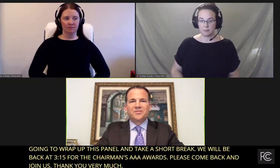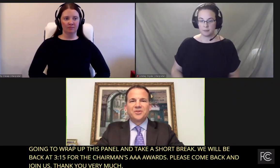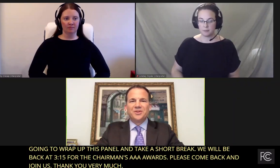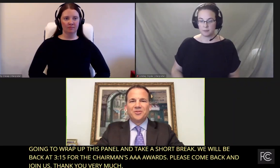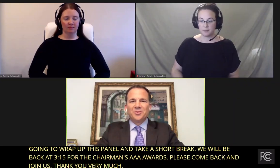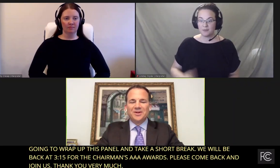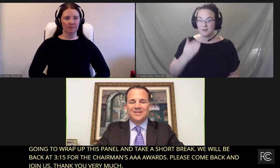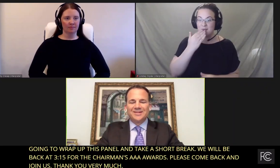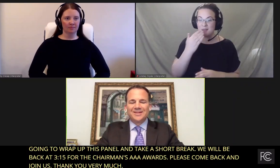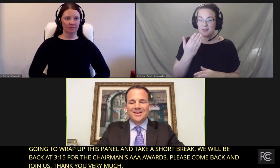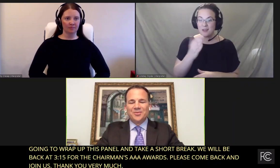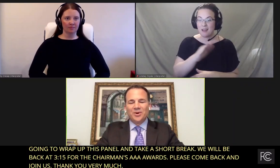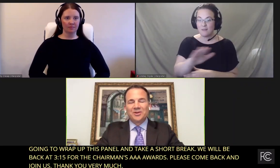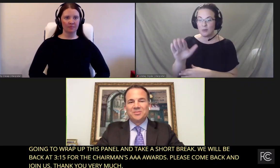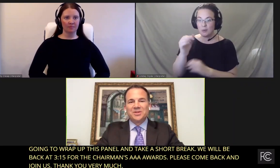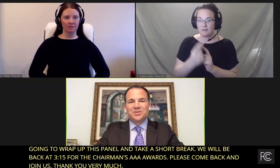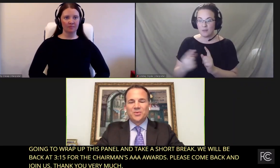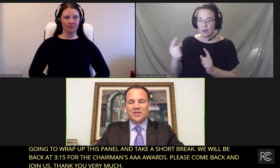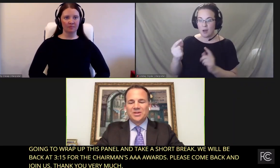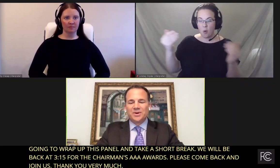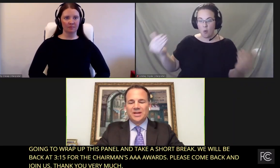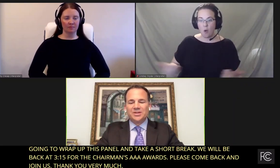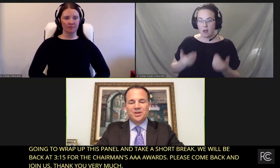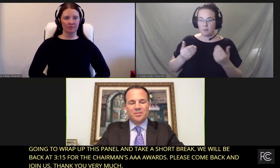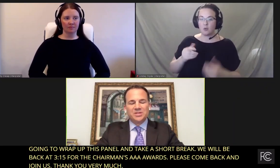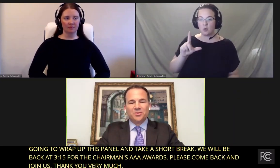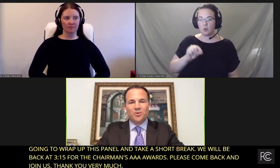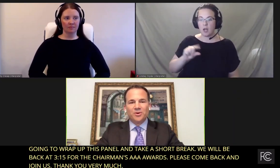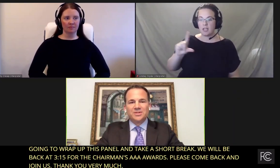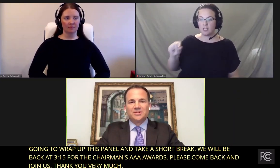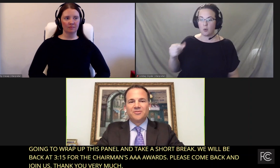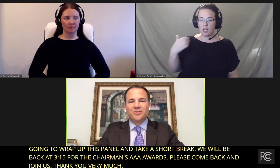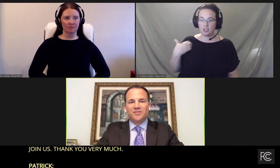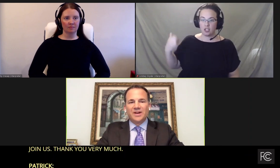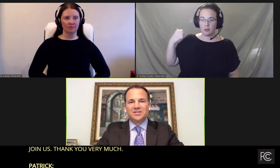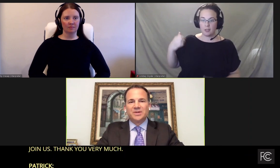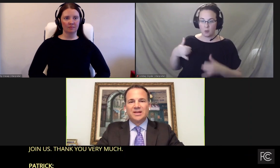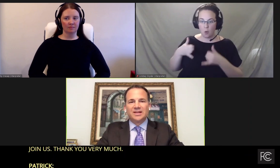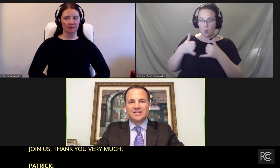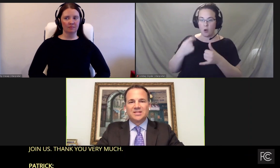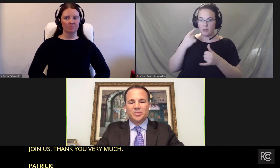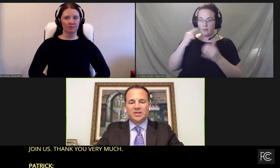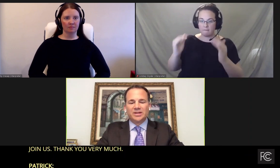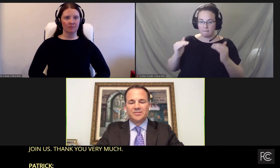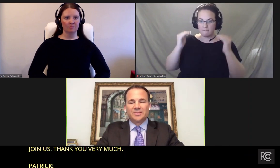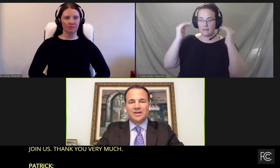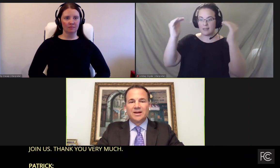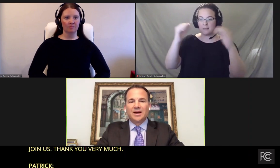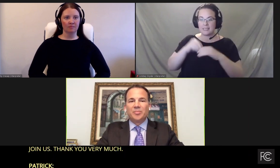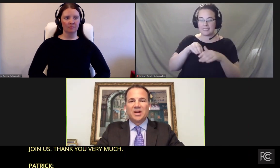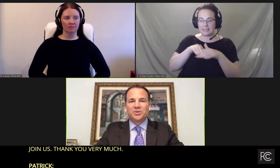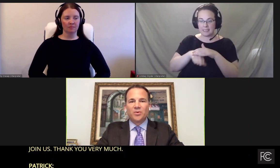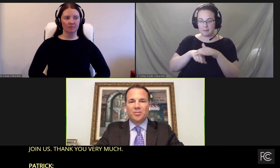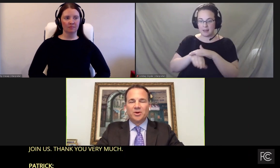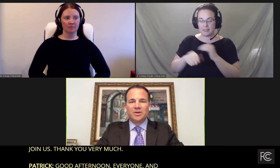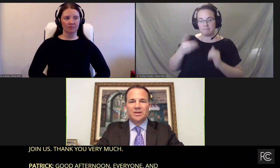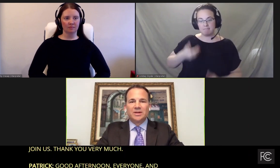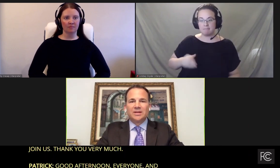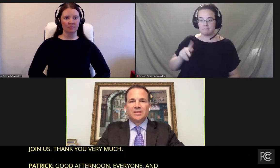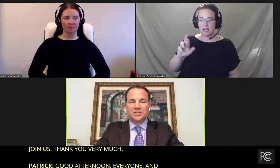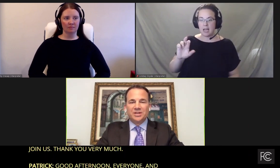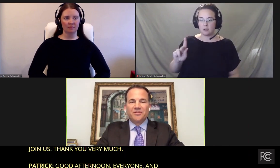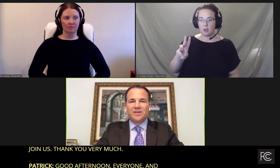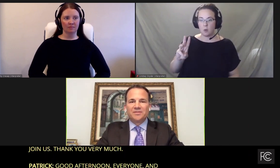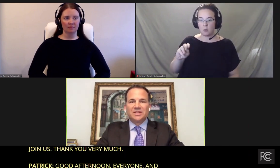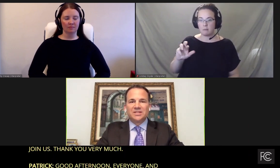Good afternoon, everyone, and welcome to the 2020 Chairman's Awards for Advancement in Accessibility. I'm Patrick Weber,